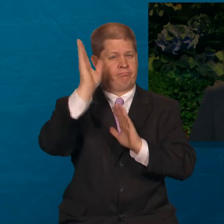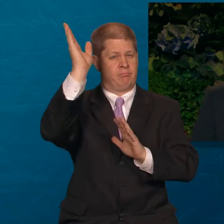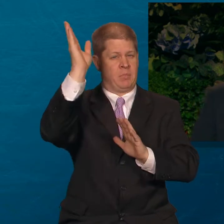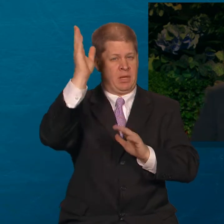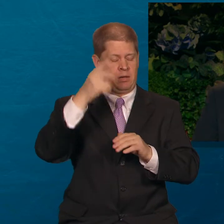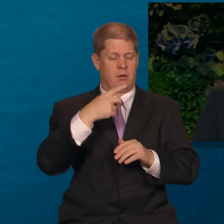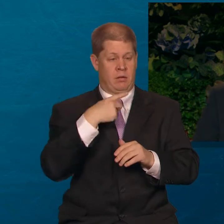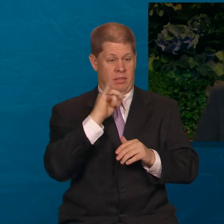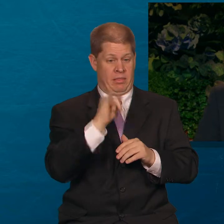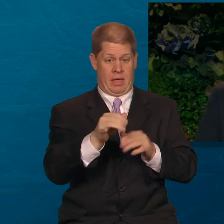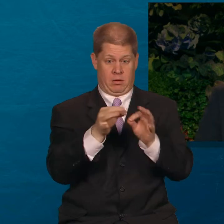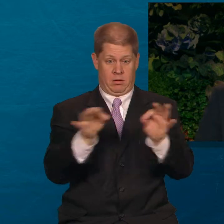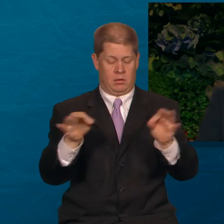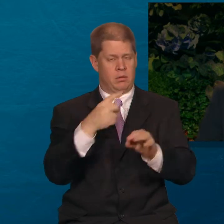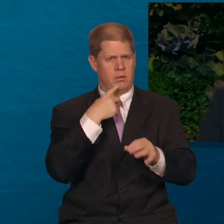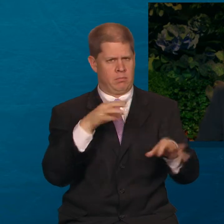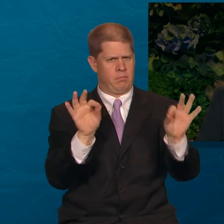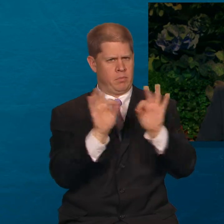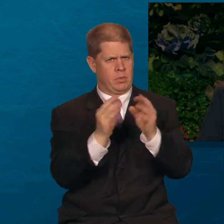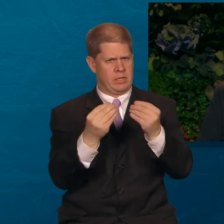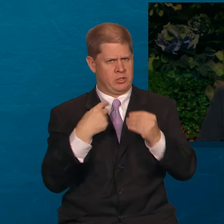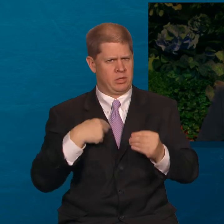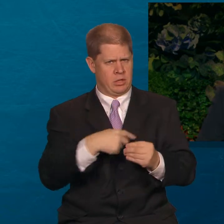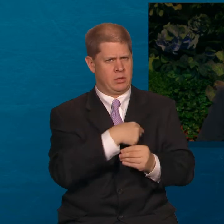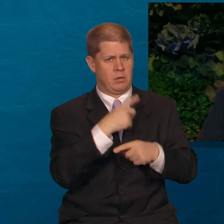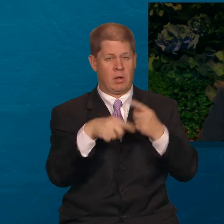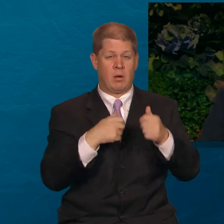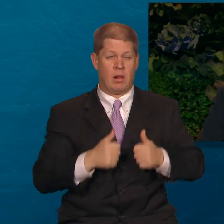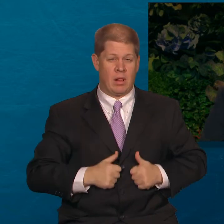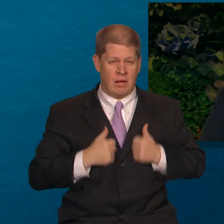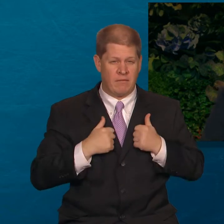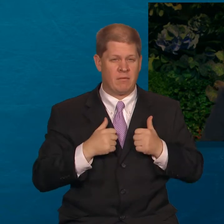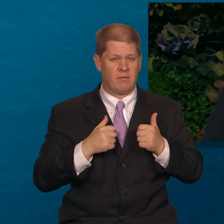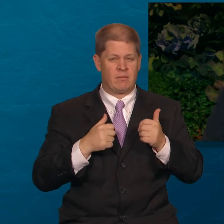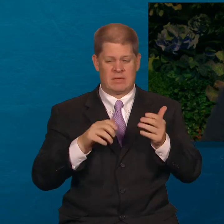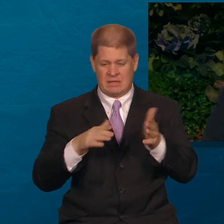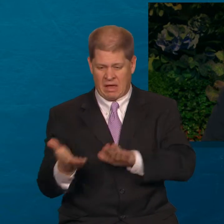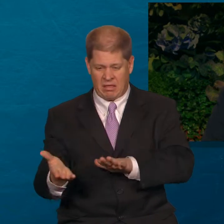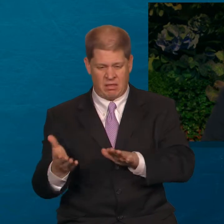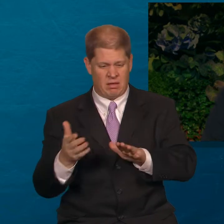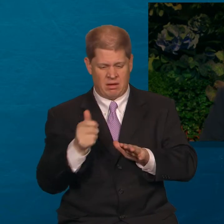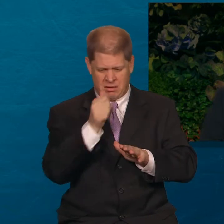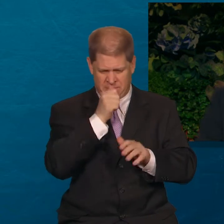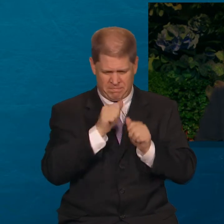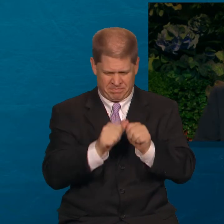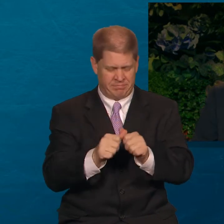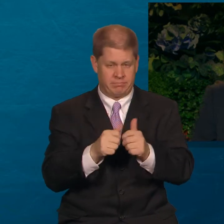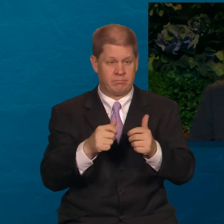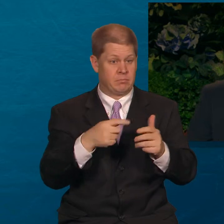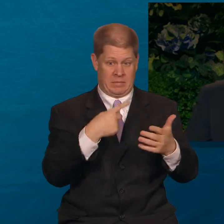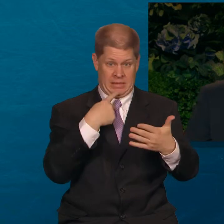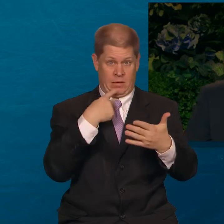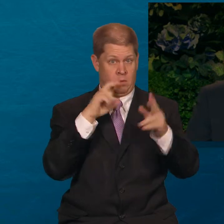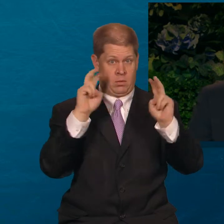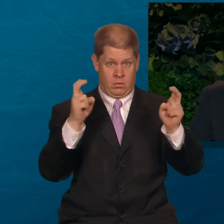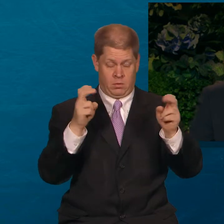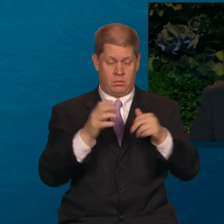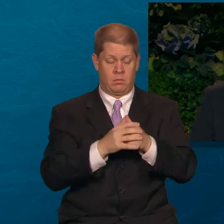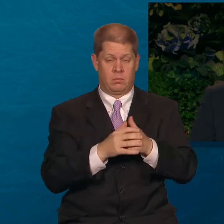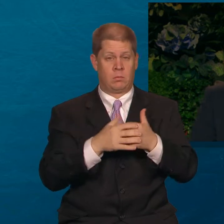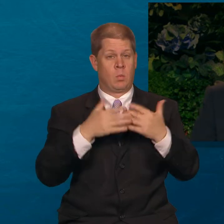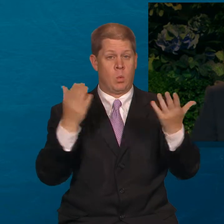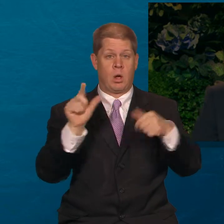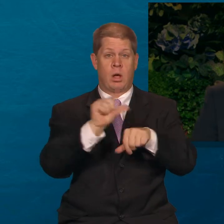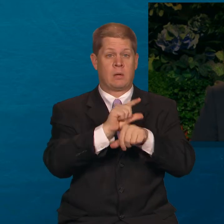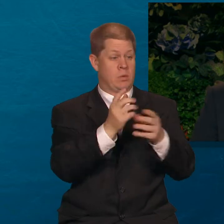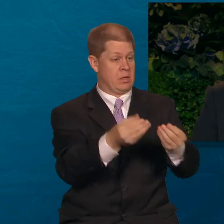teaches us an important lesson about life, death, and endurance. This is what the